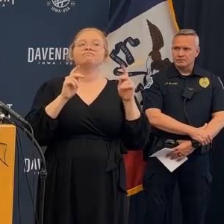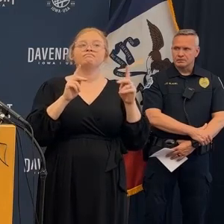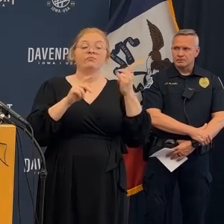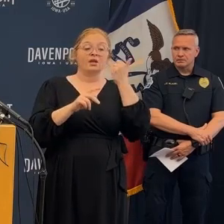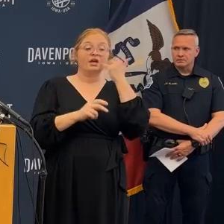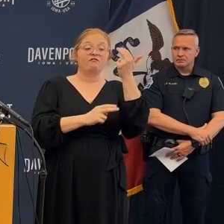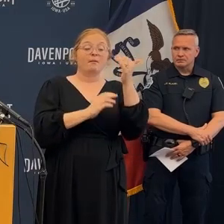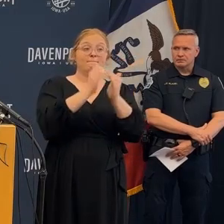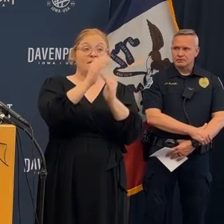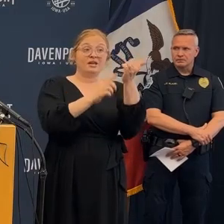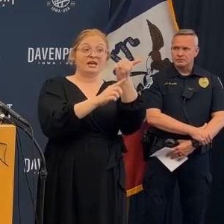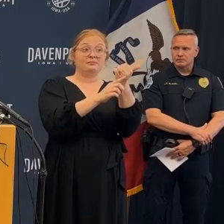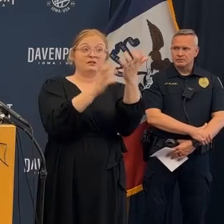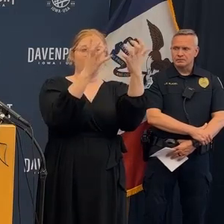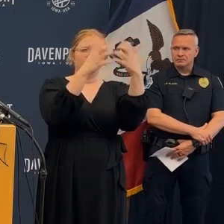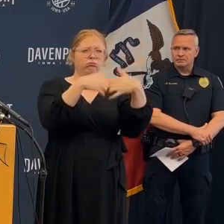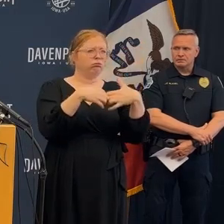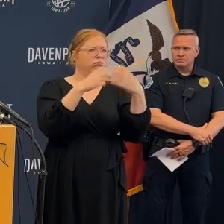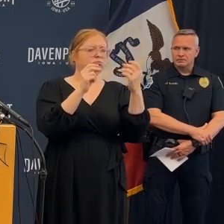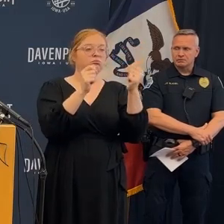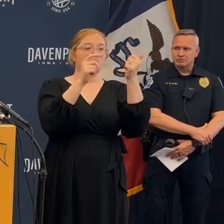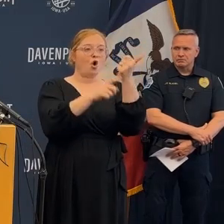you had one more man and then